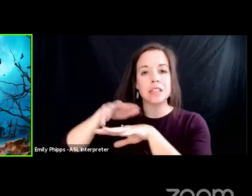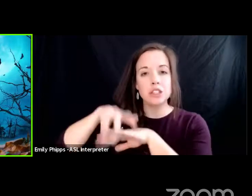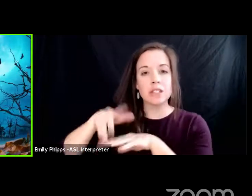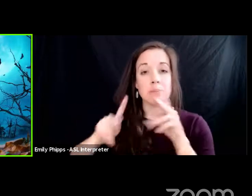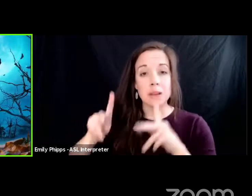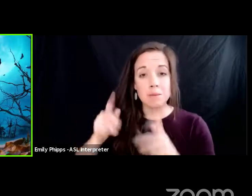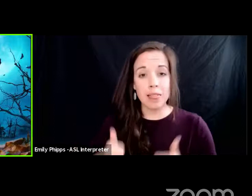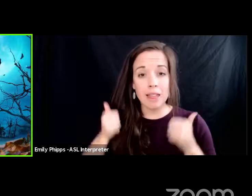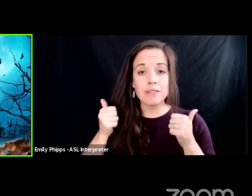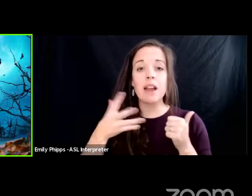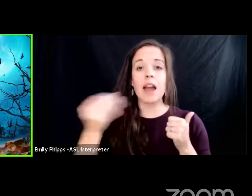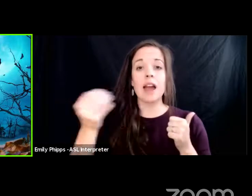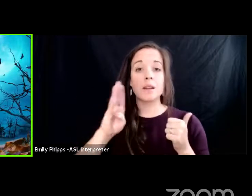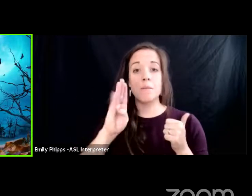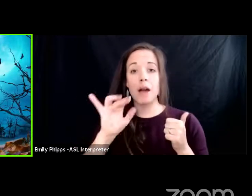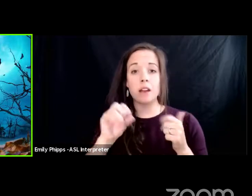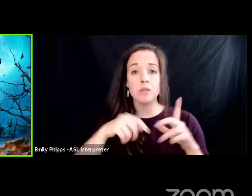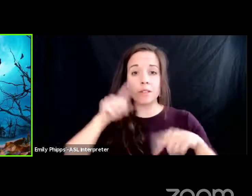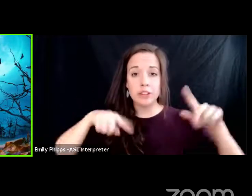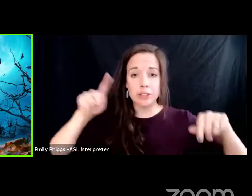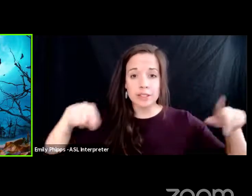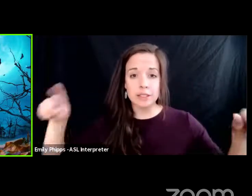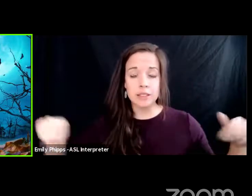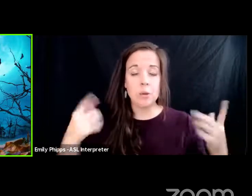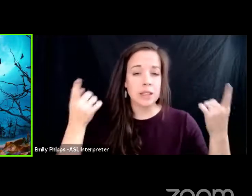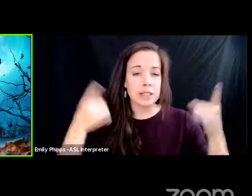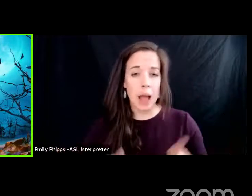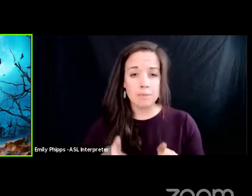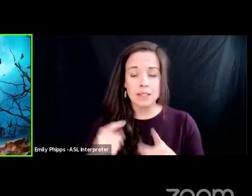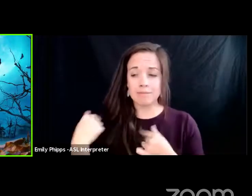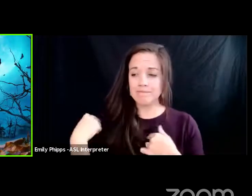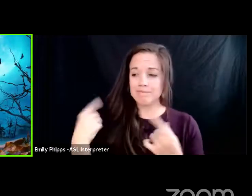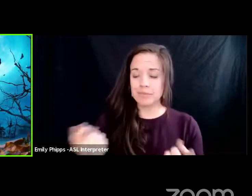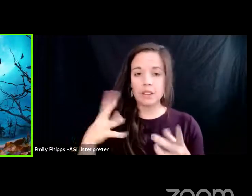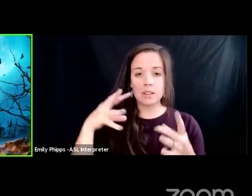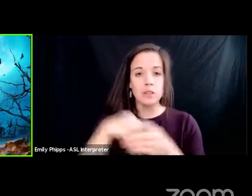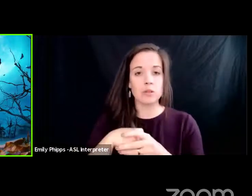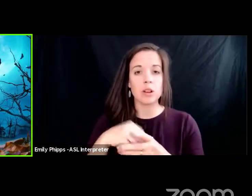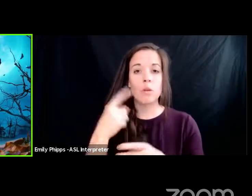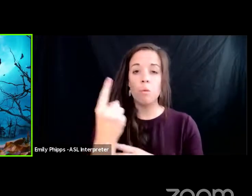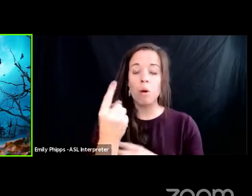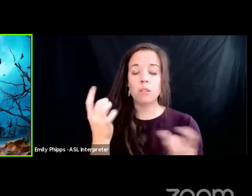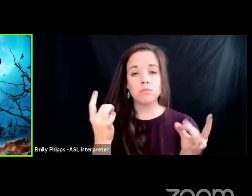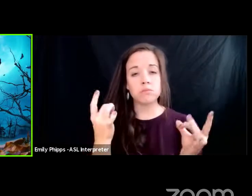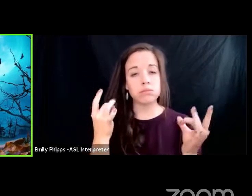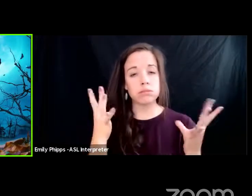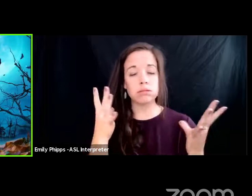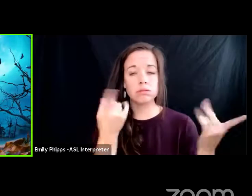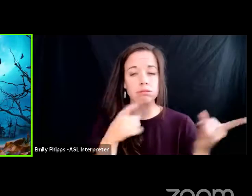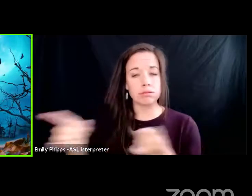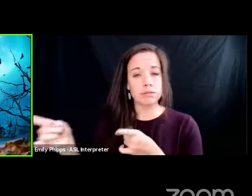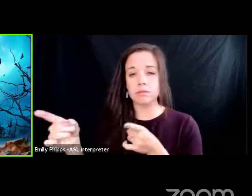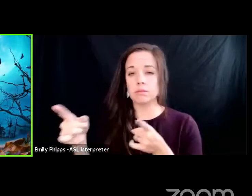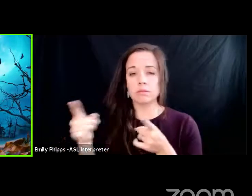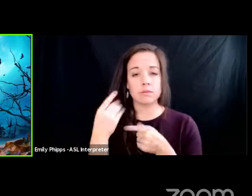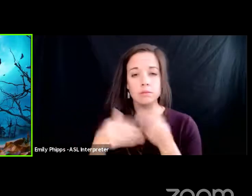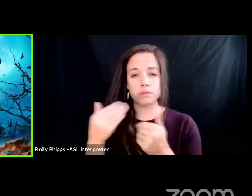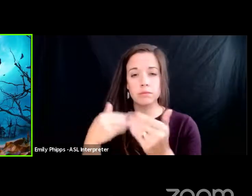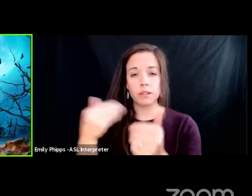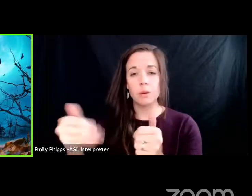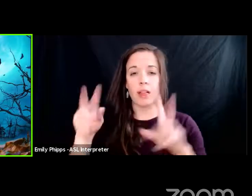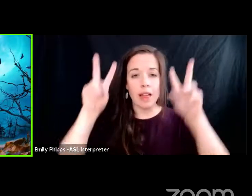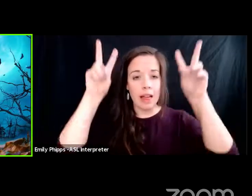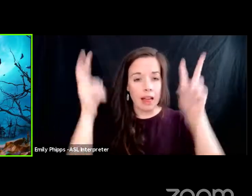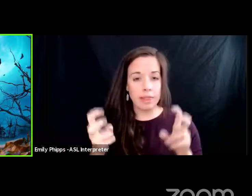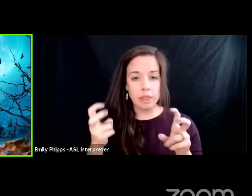the world's biodiversity what has happened since has included one shocking turn of events after another with headlines being